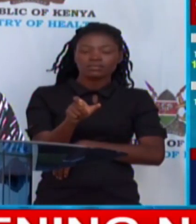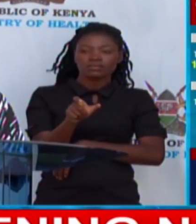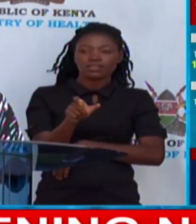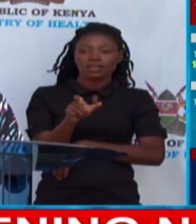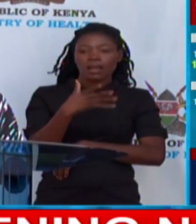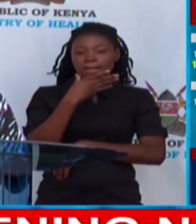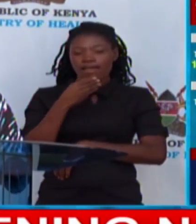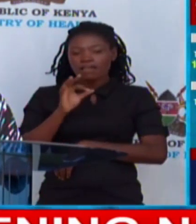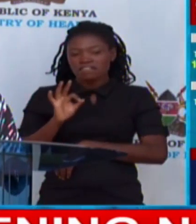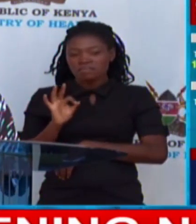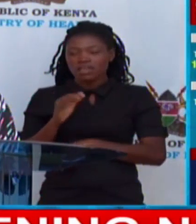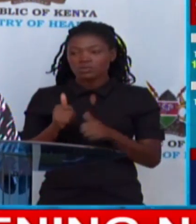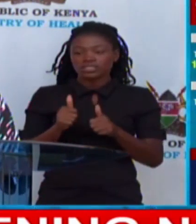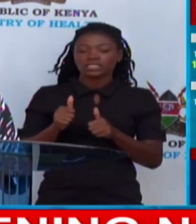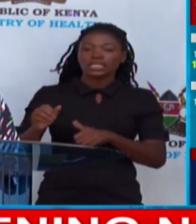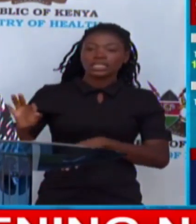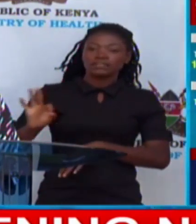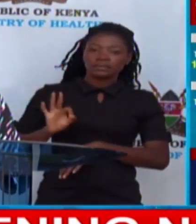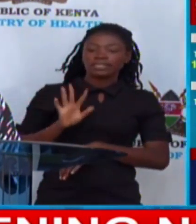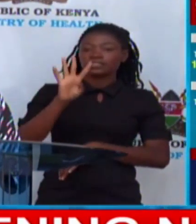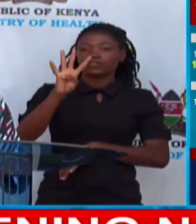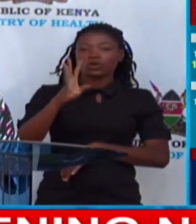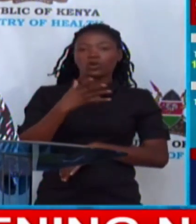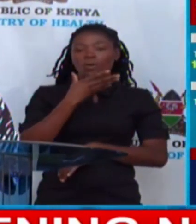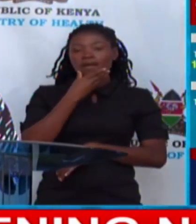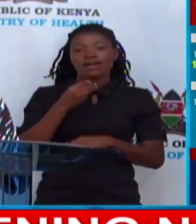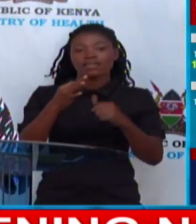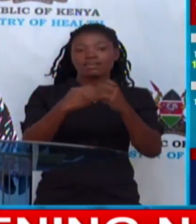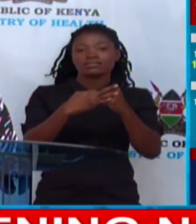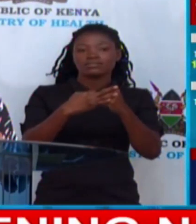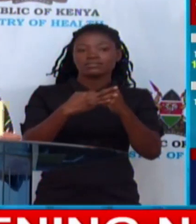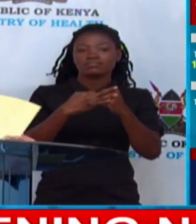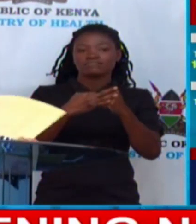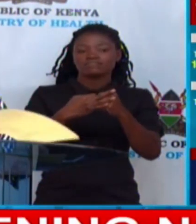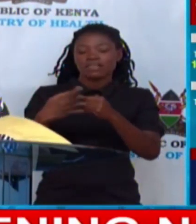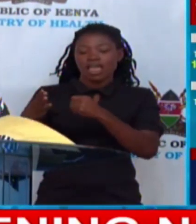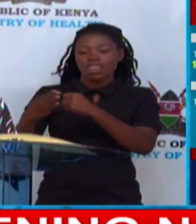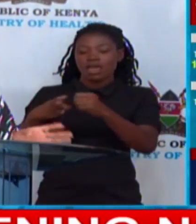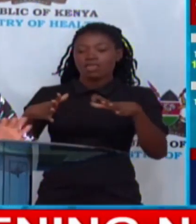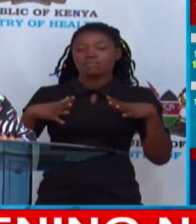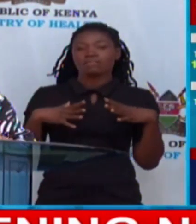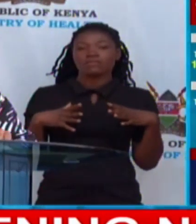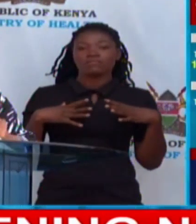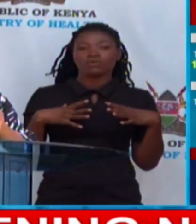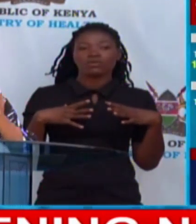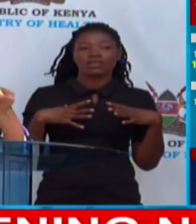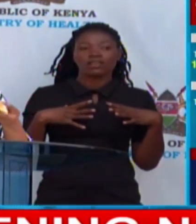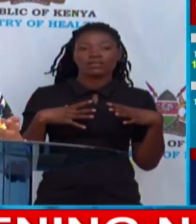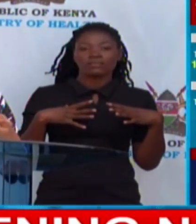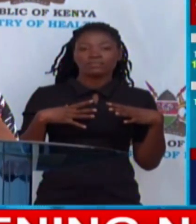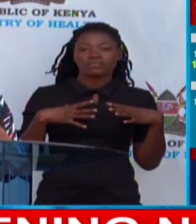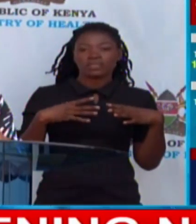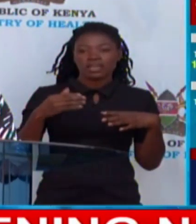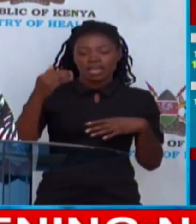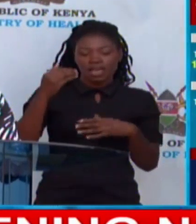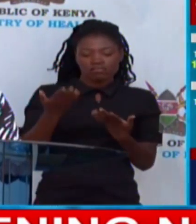8 are males and 4 are females. 9 of the confirmed cases were detected in the designated